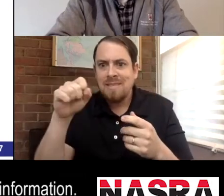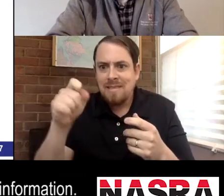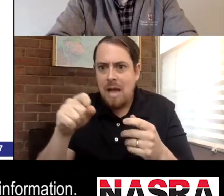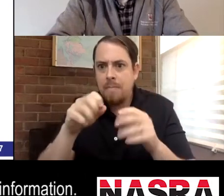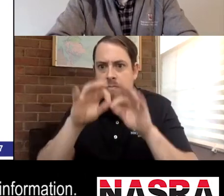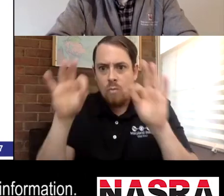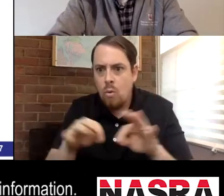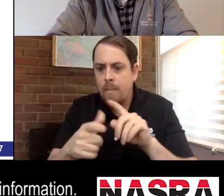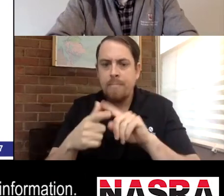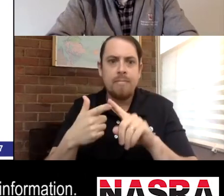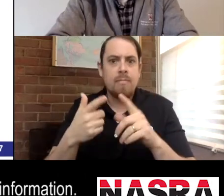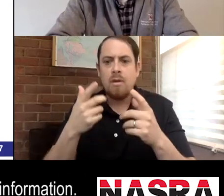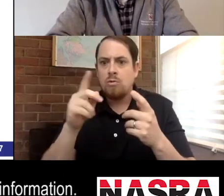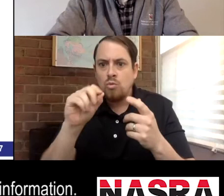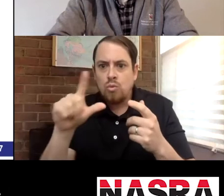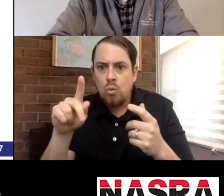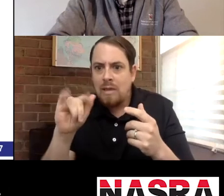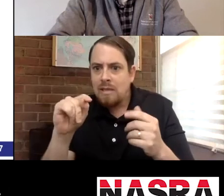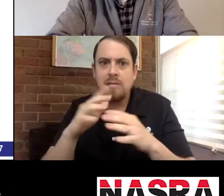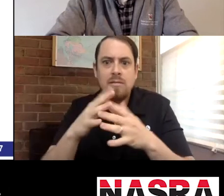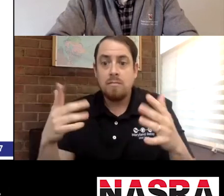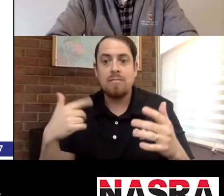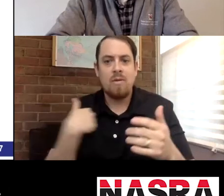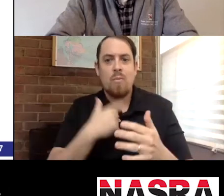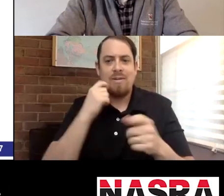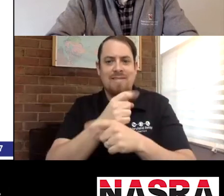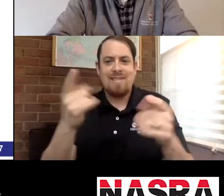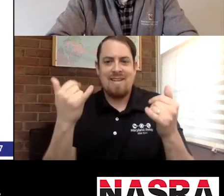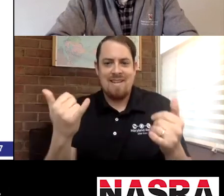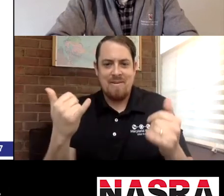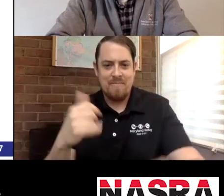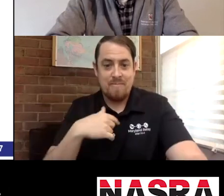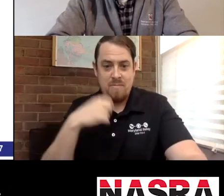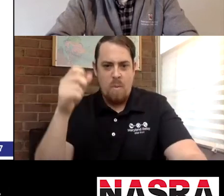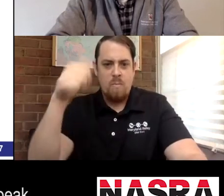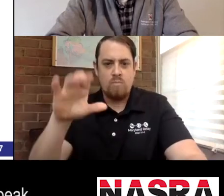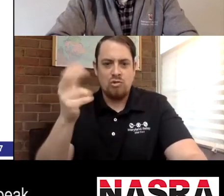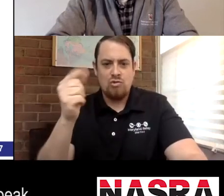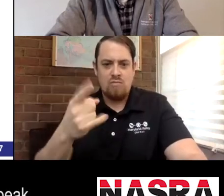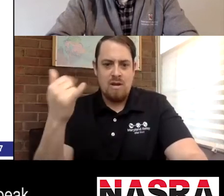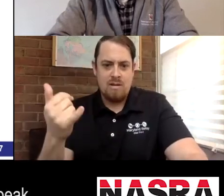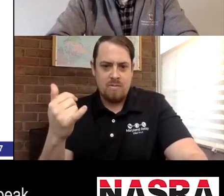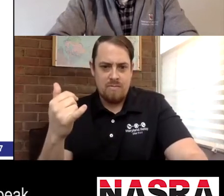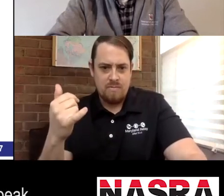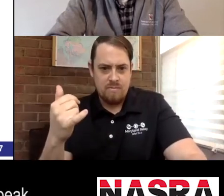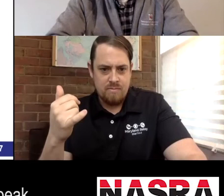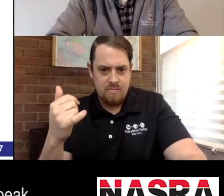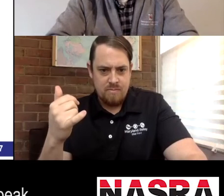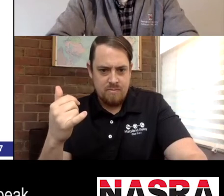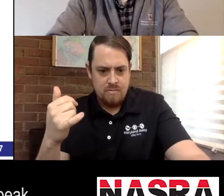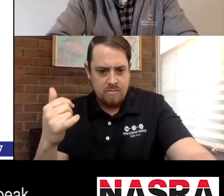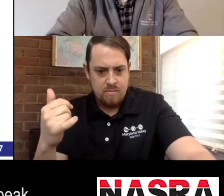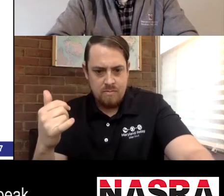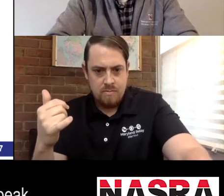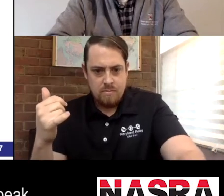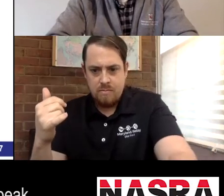Many people are asking for additional information, the PSAP form, toolkit, so forth and so on. And again, we will be sending that out. I'm going to post